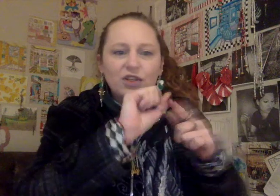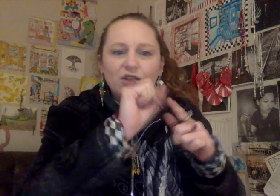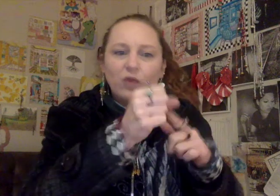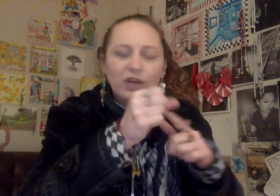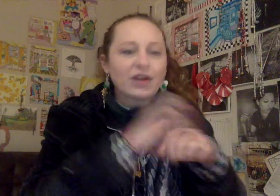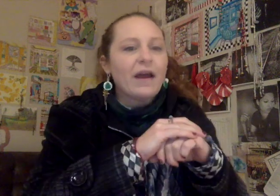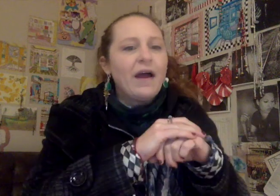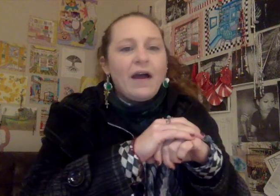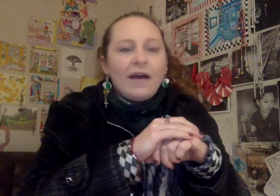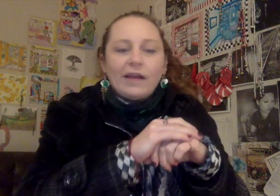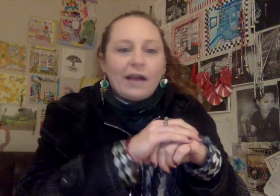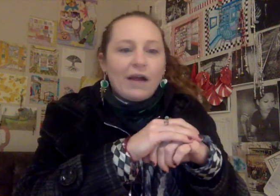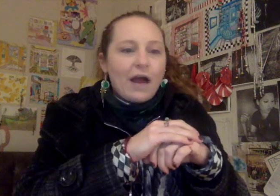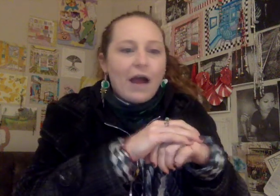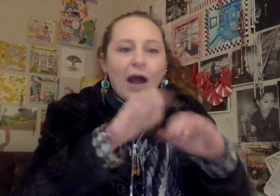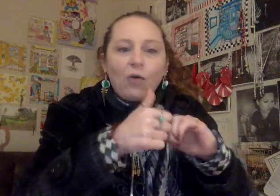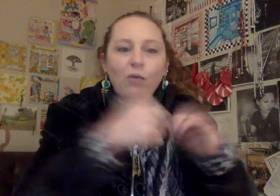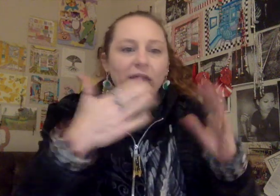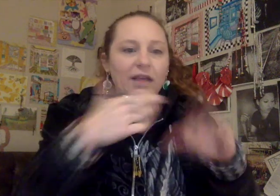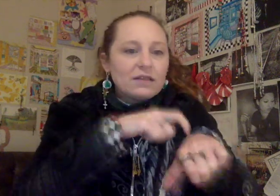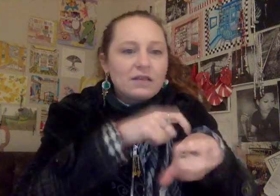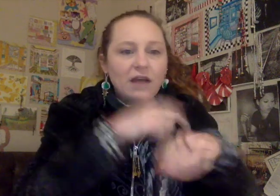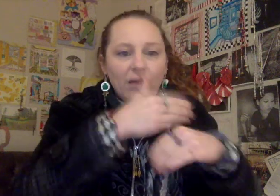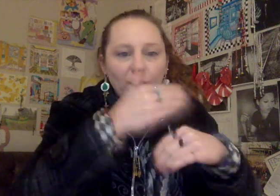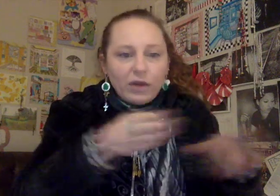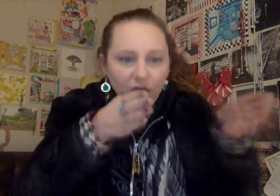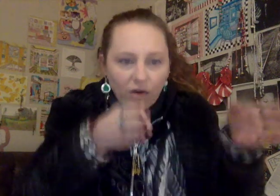situation. Like how big is the time window?